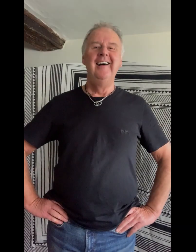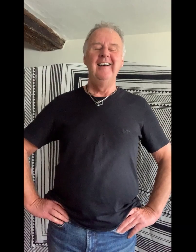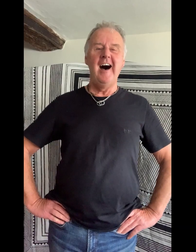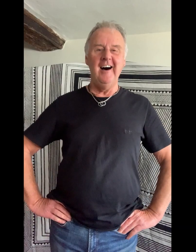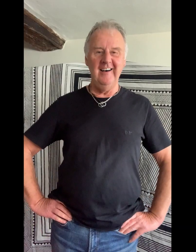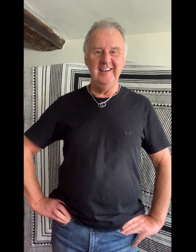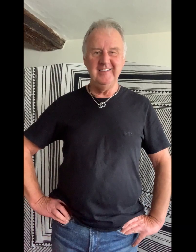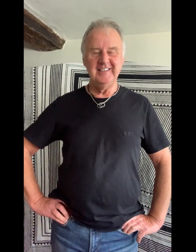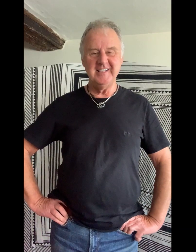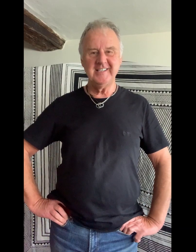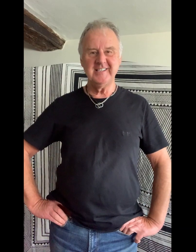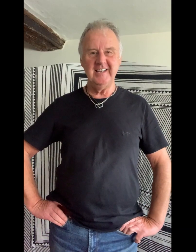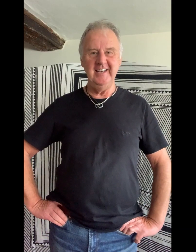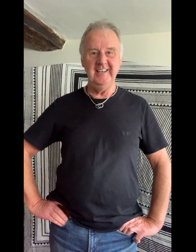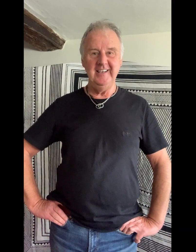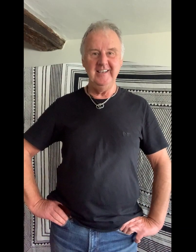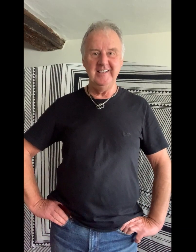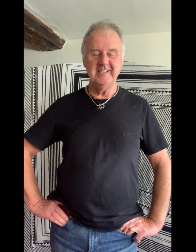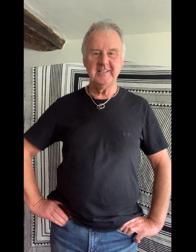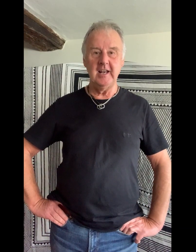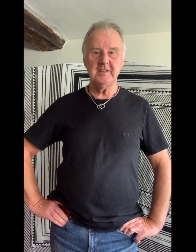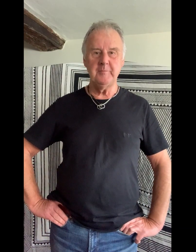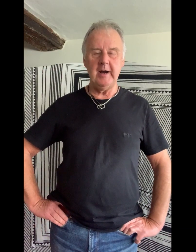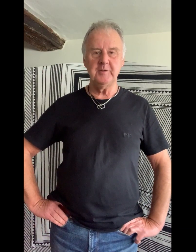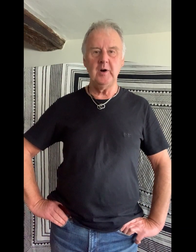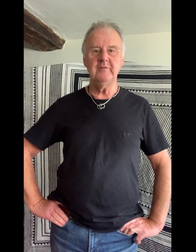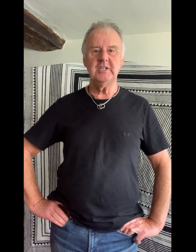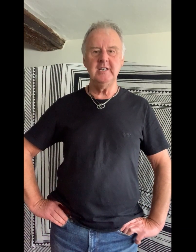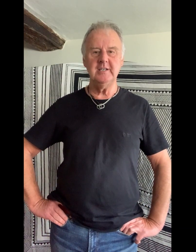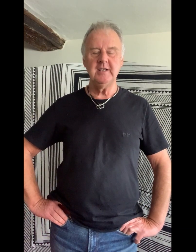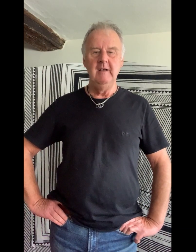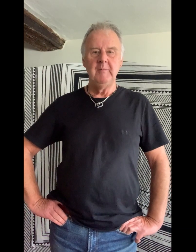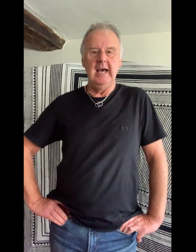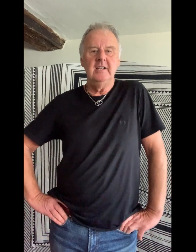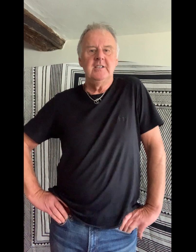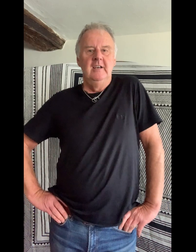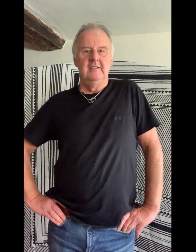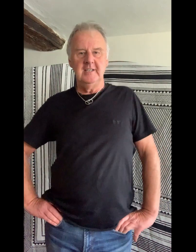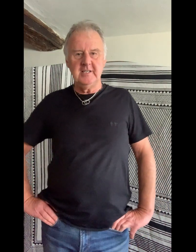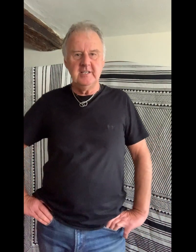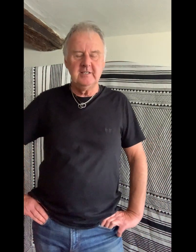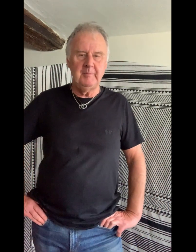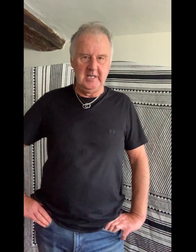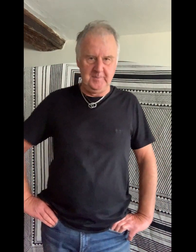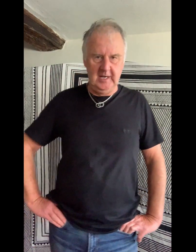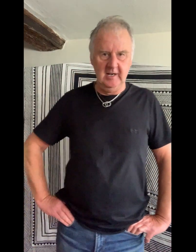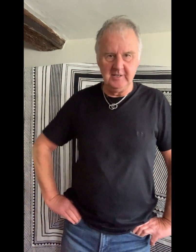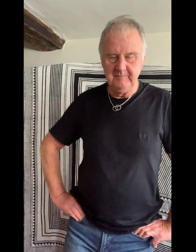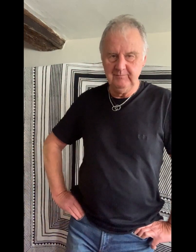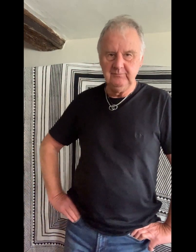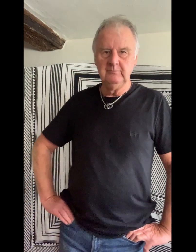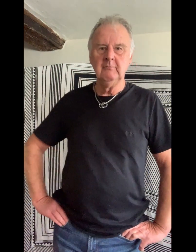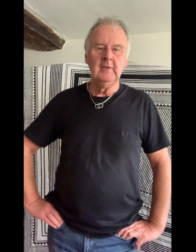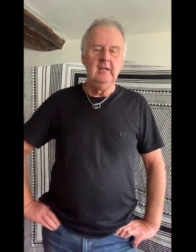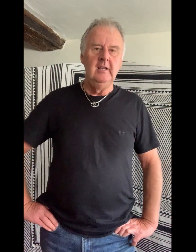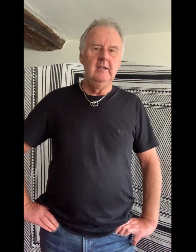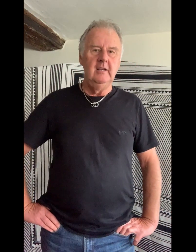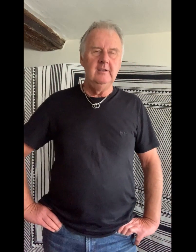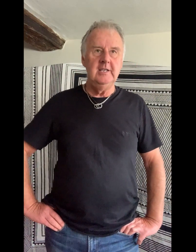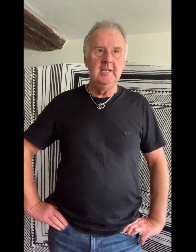Hi, this is the last of Barrett's Privateers and this is the bass part. The